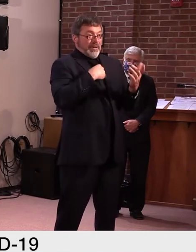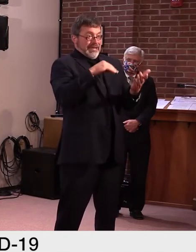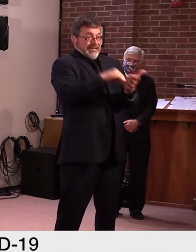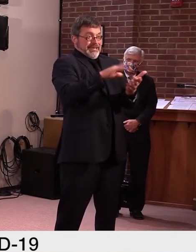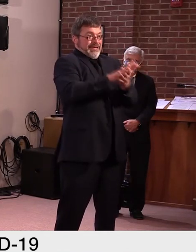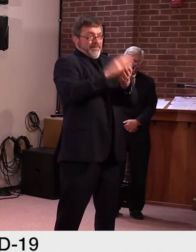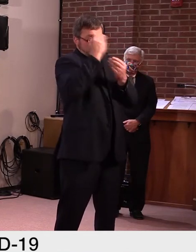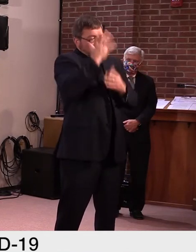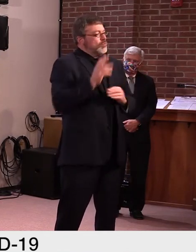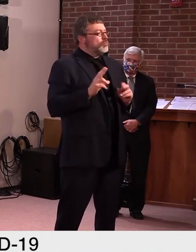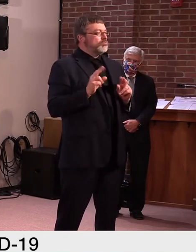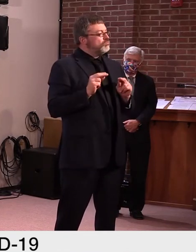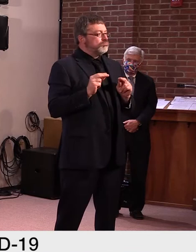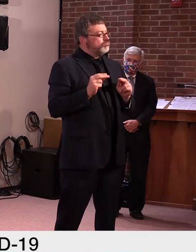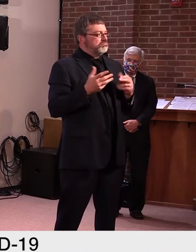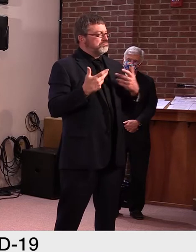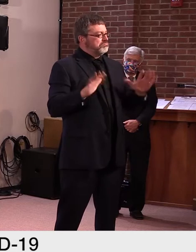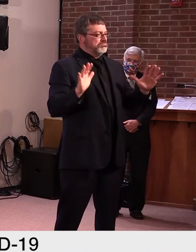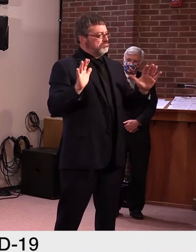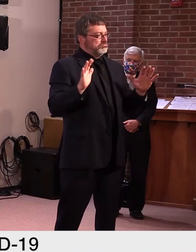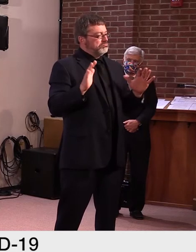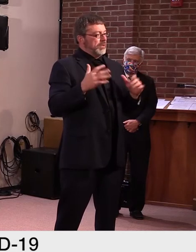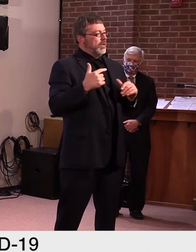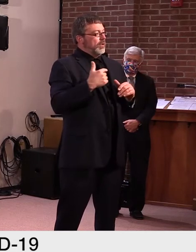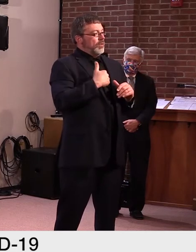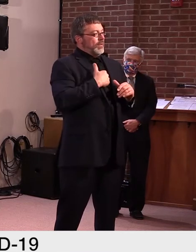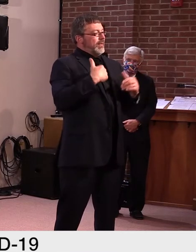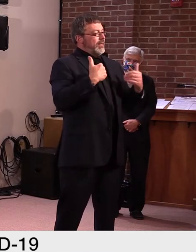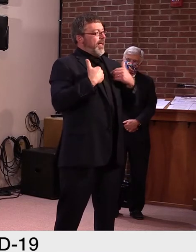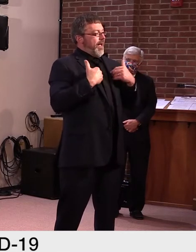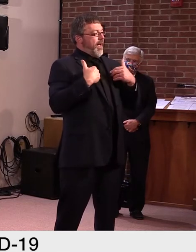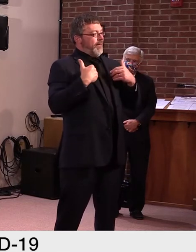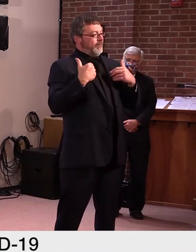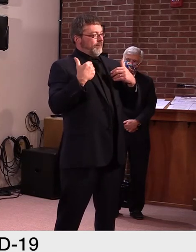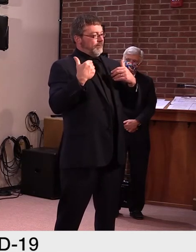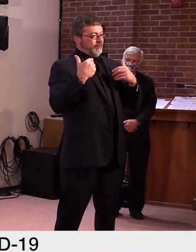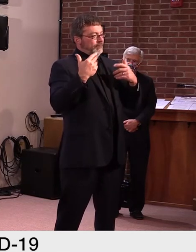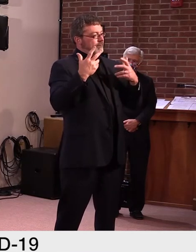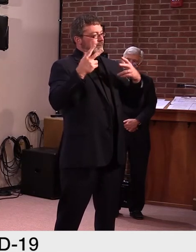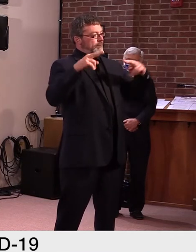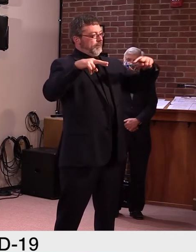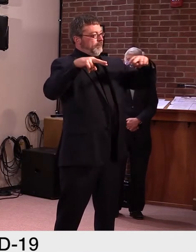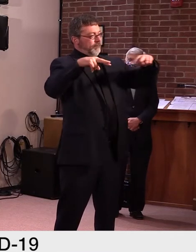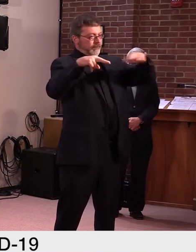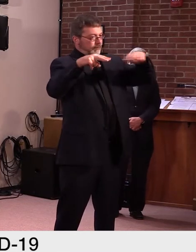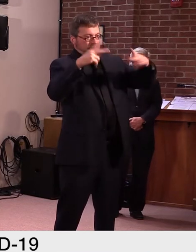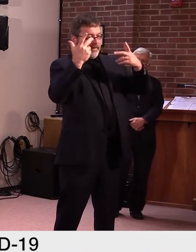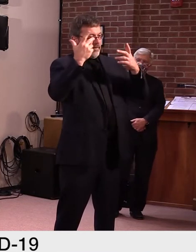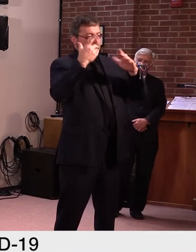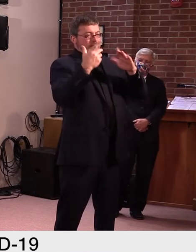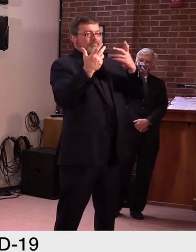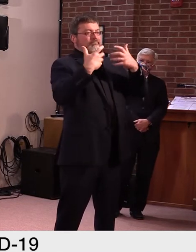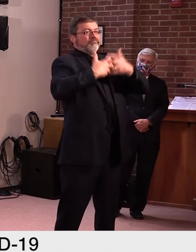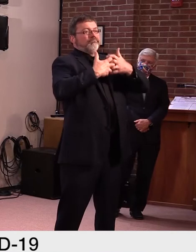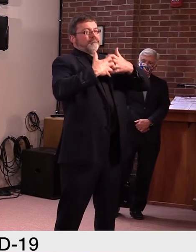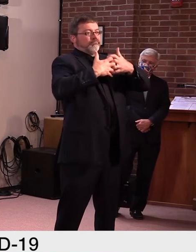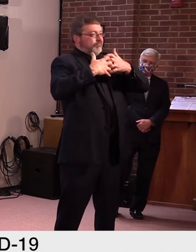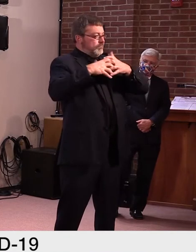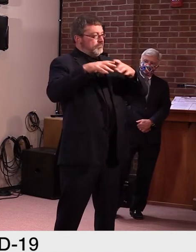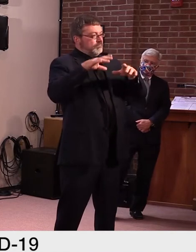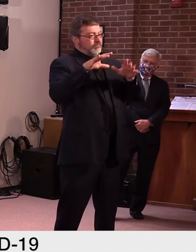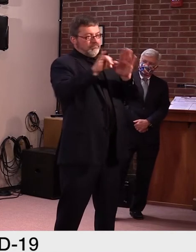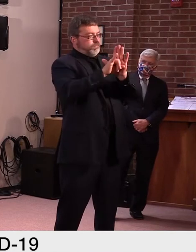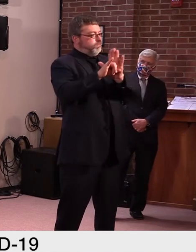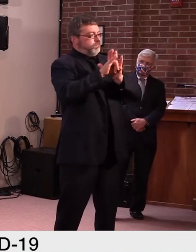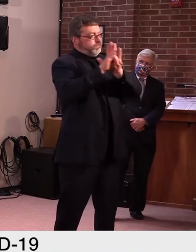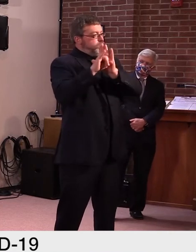anymore. We have an automated, uh, type of counting device at all the ports of entry, uh, that we collect the data from, uh, for some of what